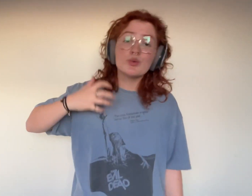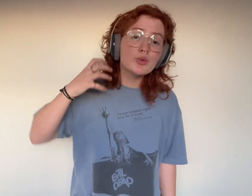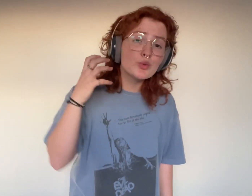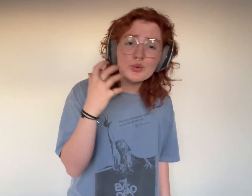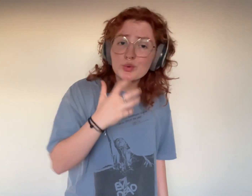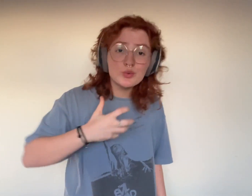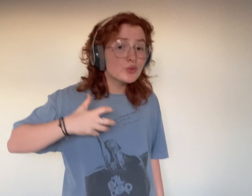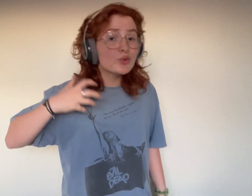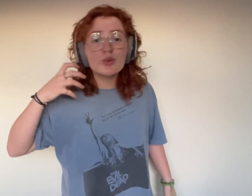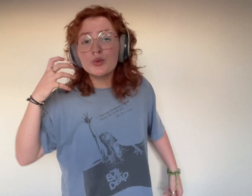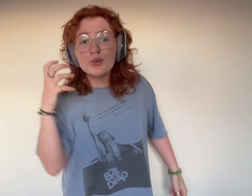Love me like and